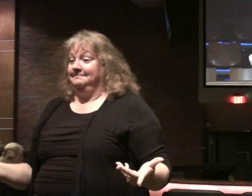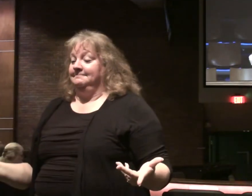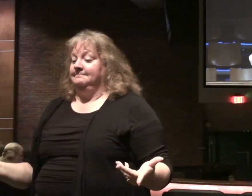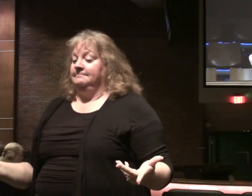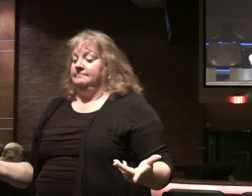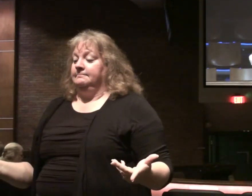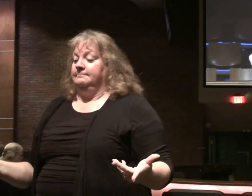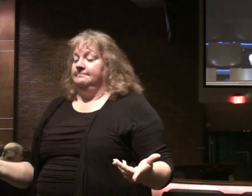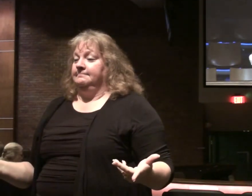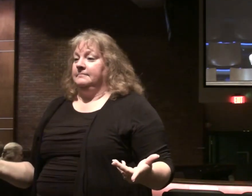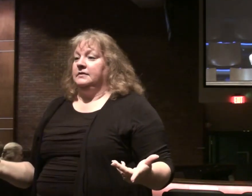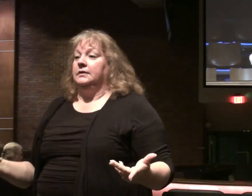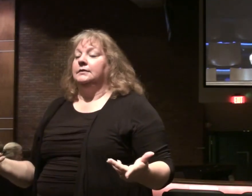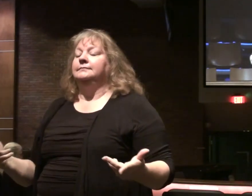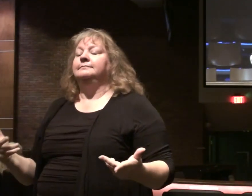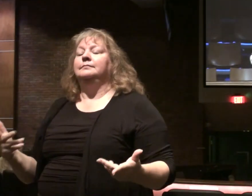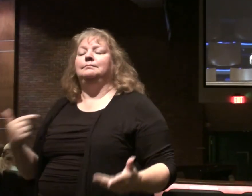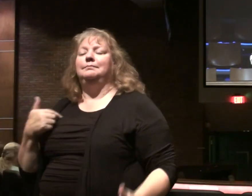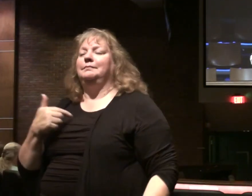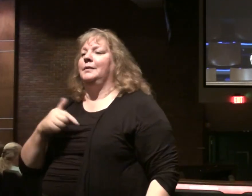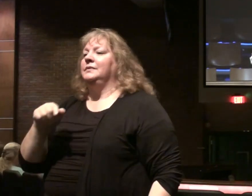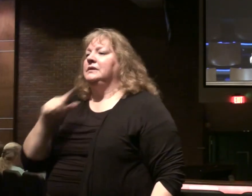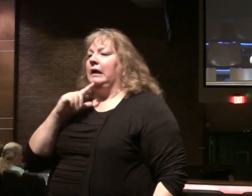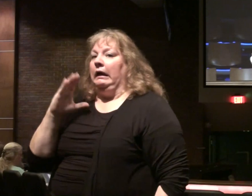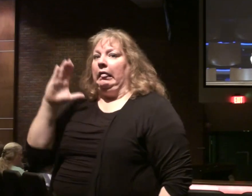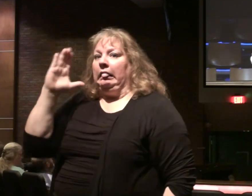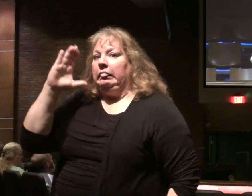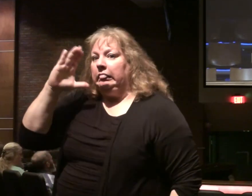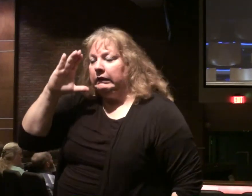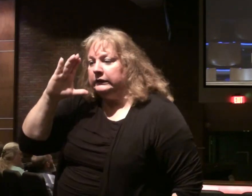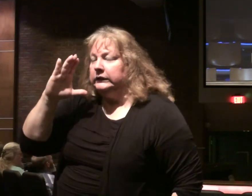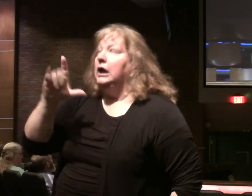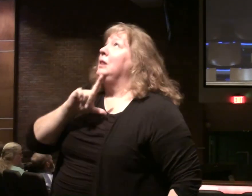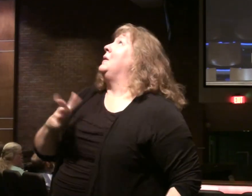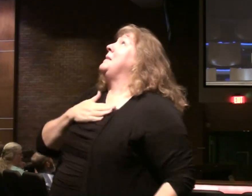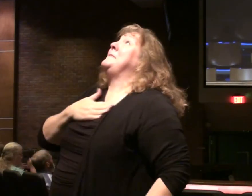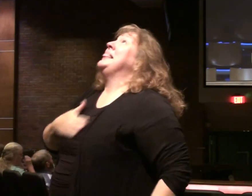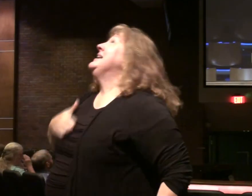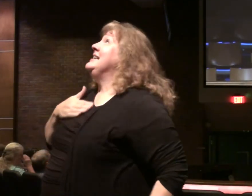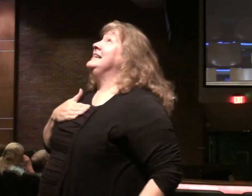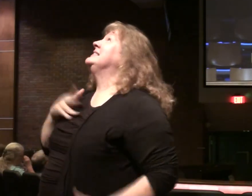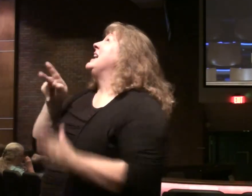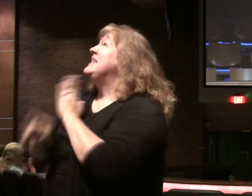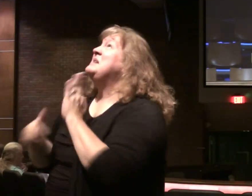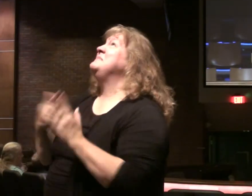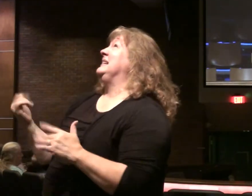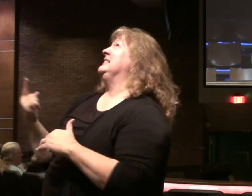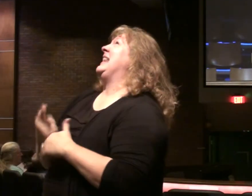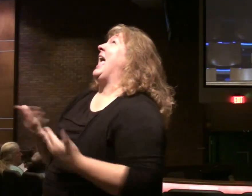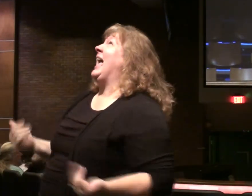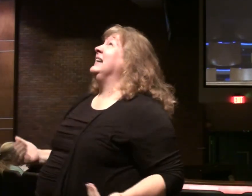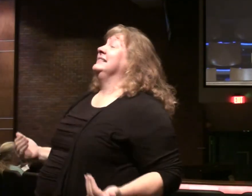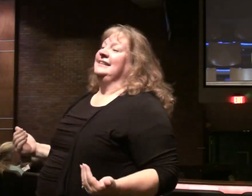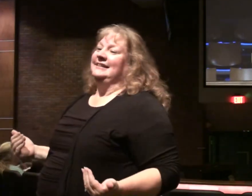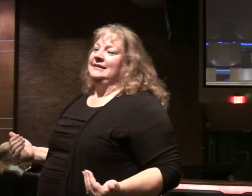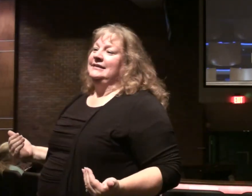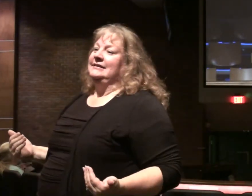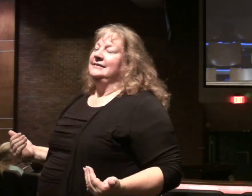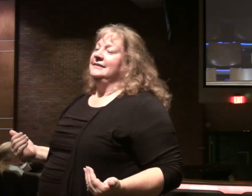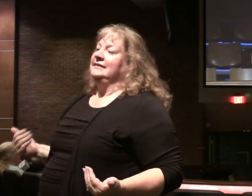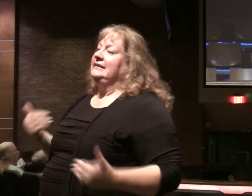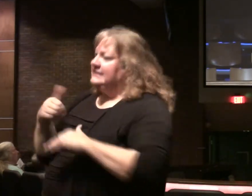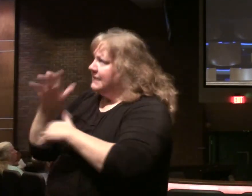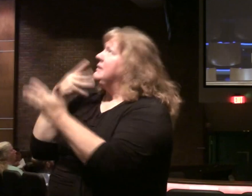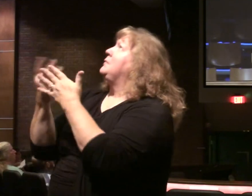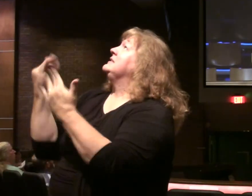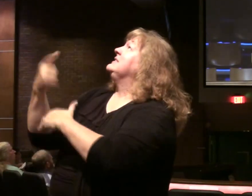That's what do as well. On the other hand. We shouldn't search for it. Lord please kill me today. Please sit for me